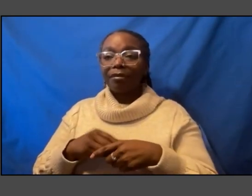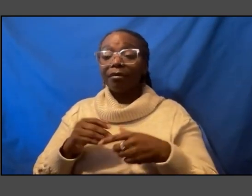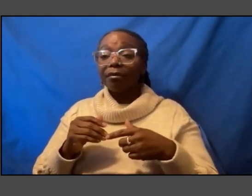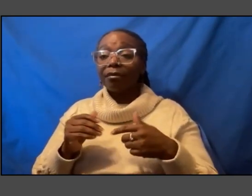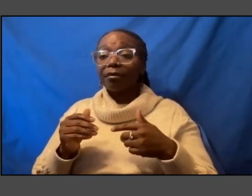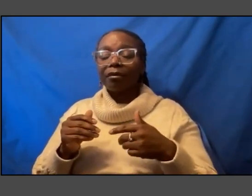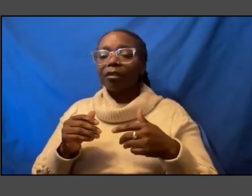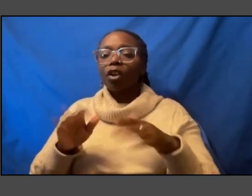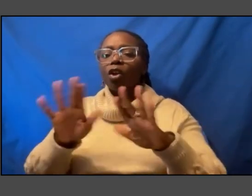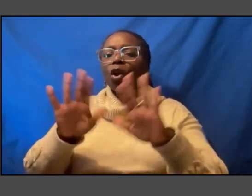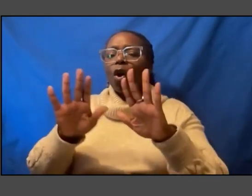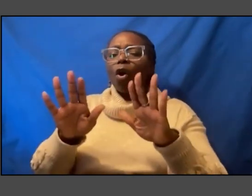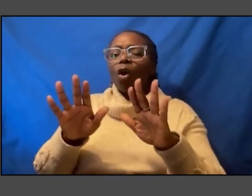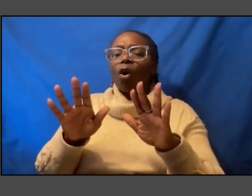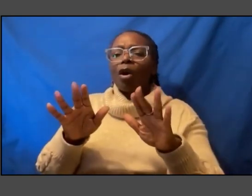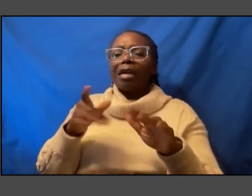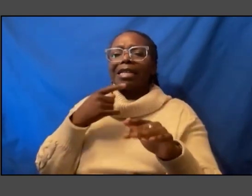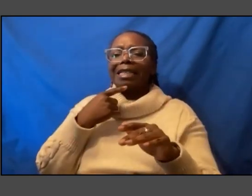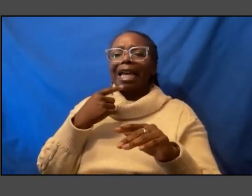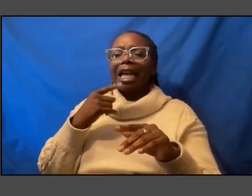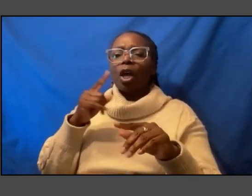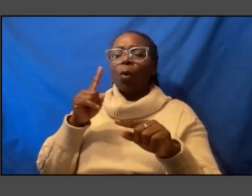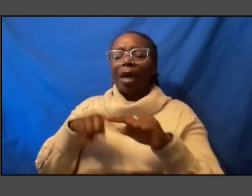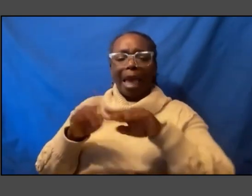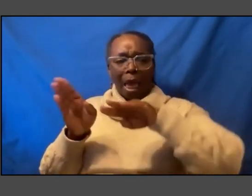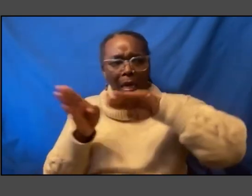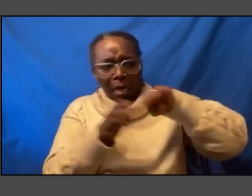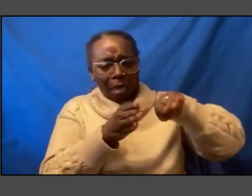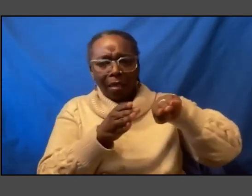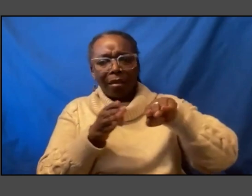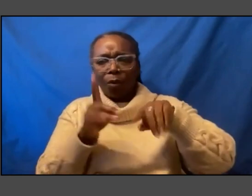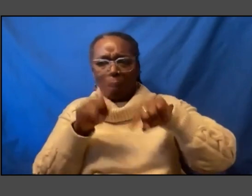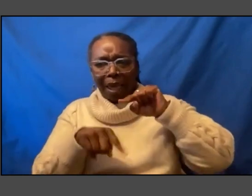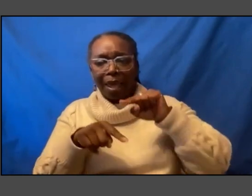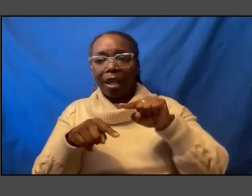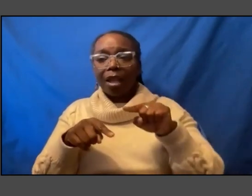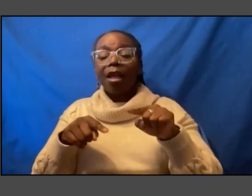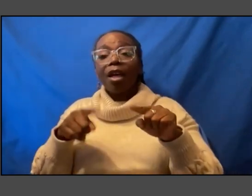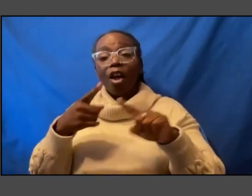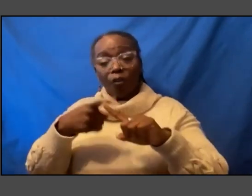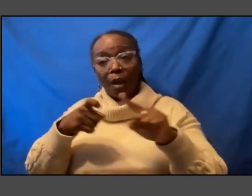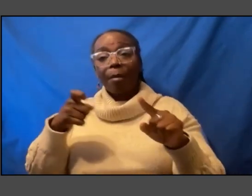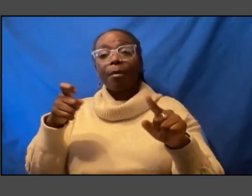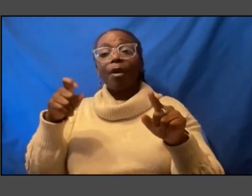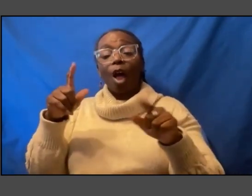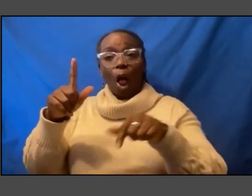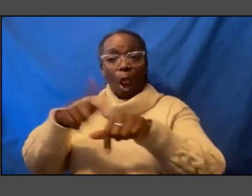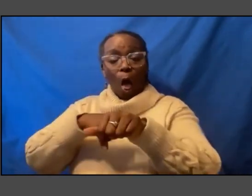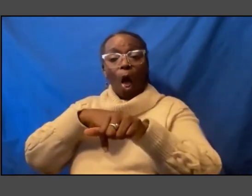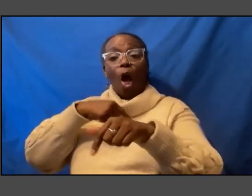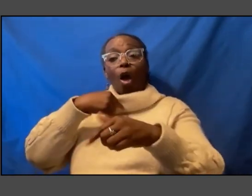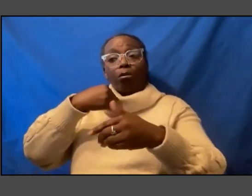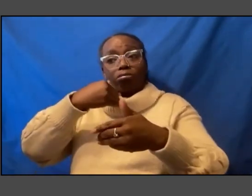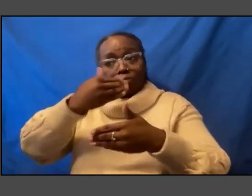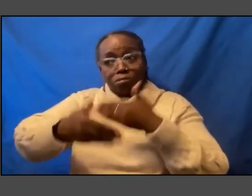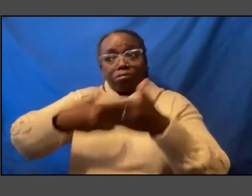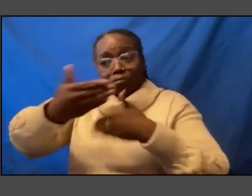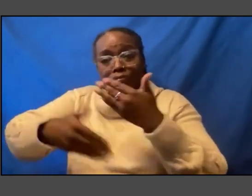to say we can't turn from that and also that came of a long journey obviously it came of your